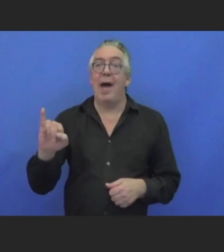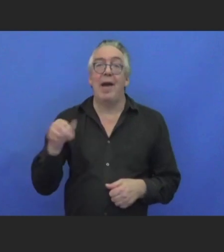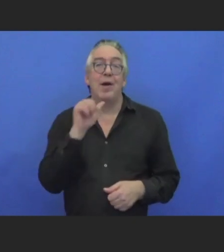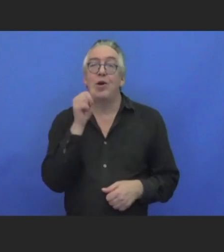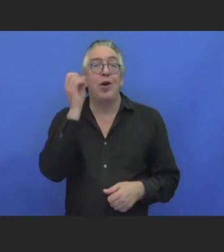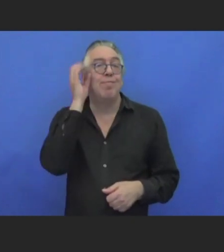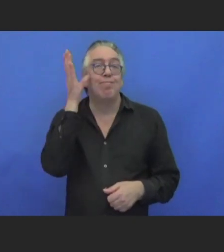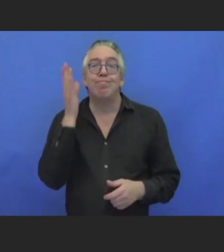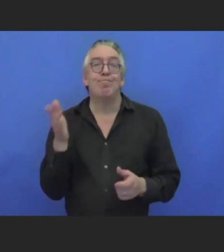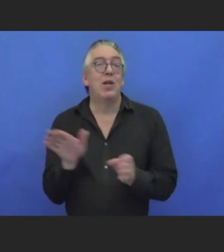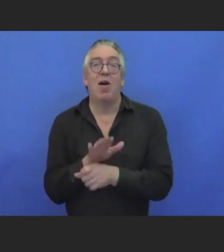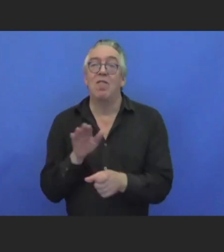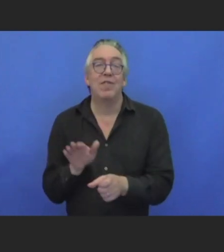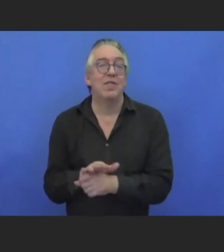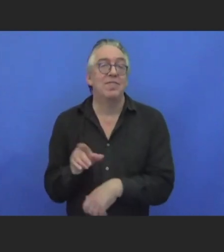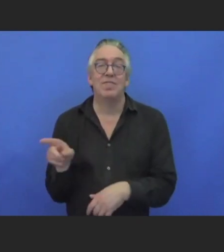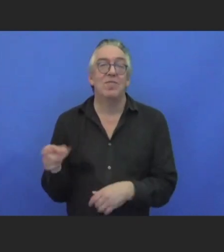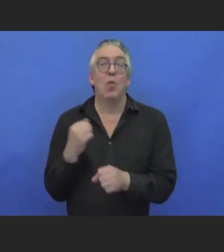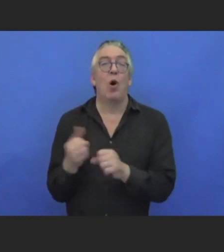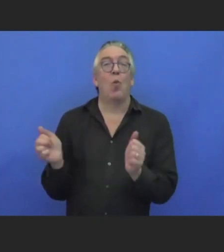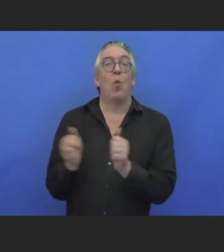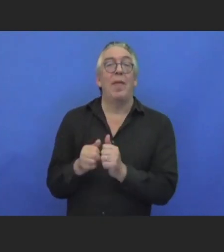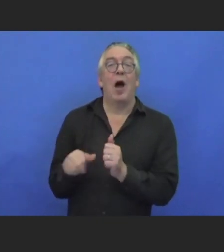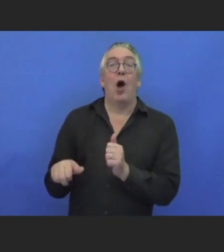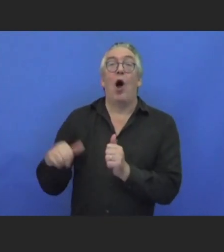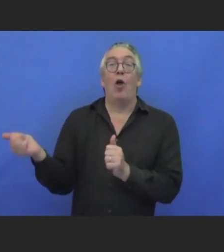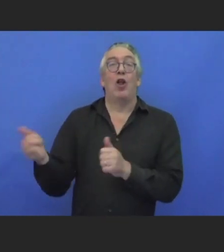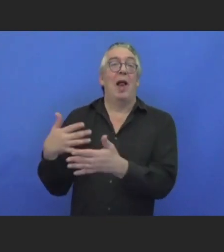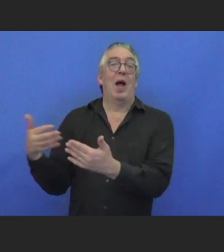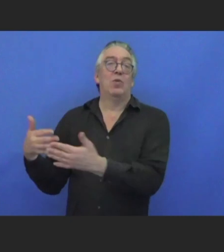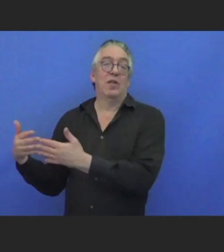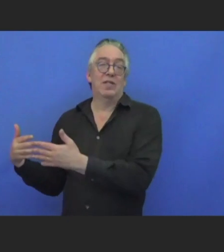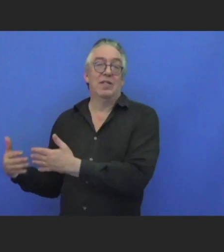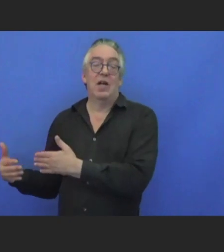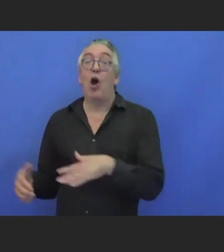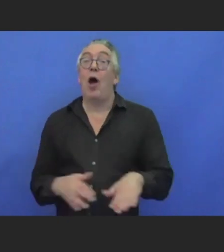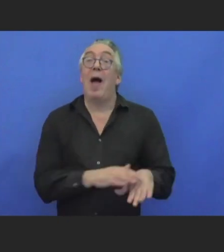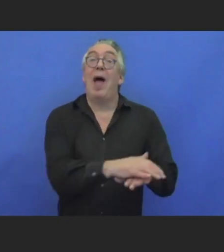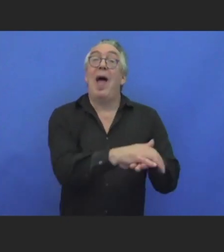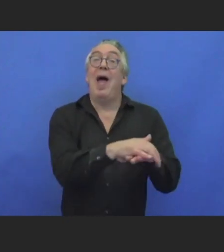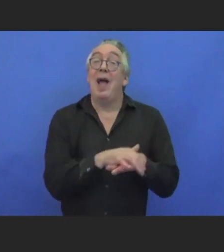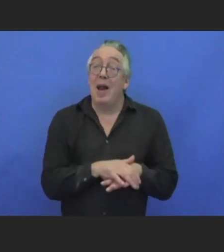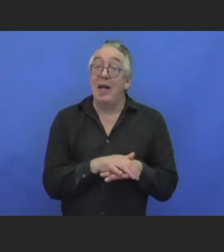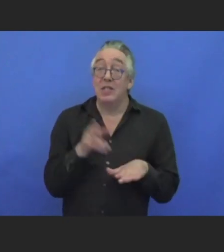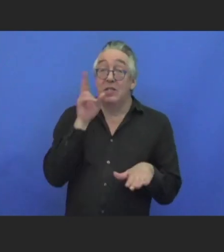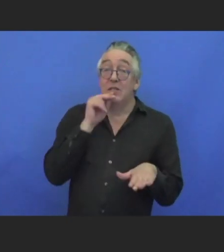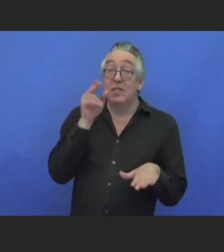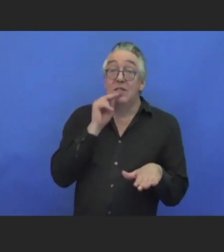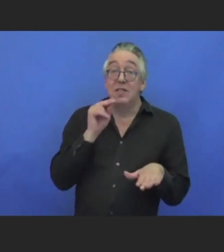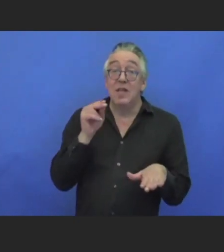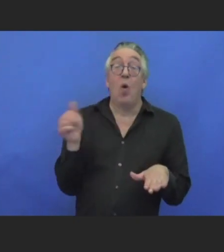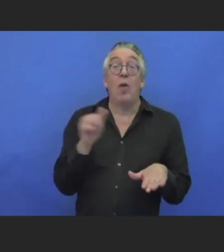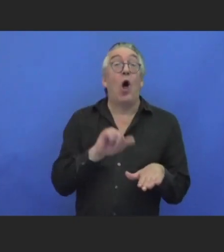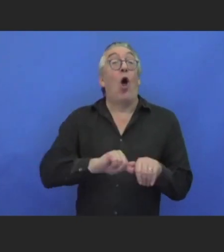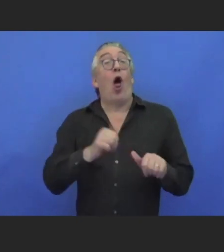determine and to work well with language, with English spoken in foreign accents. Although humans don't have that